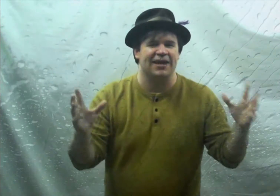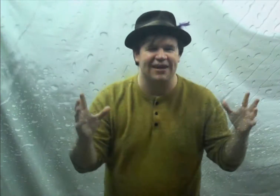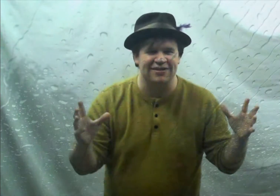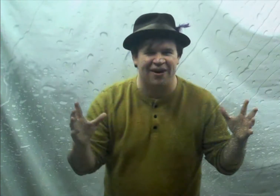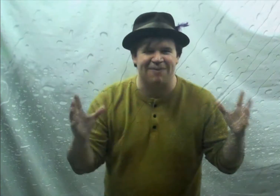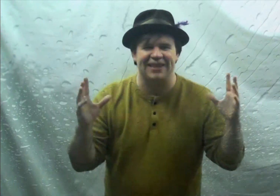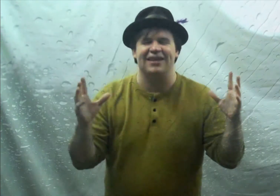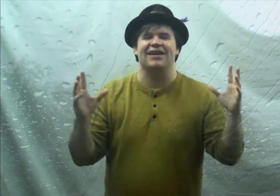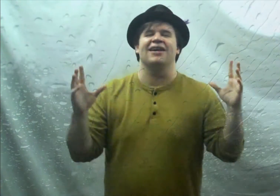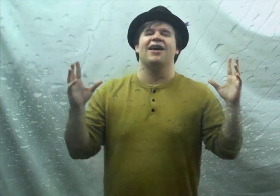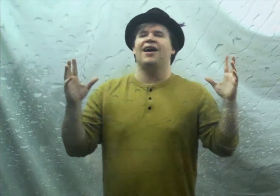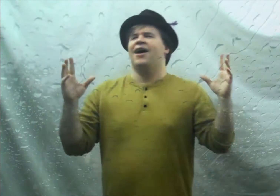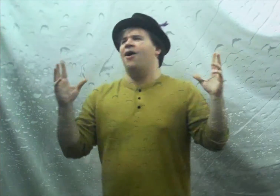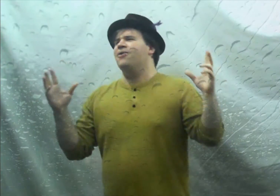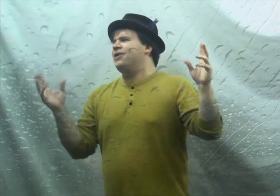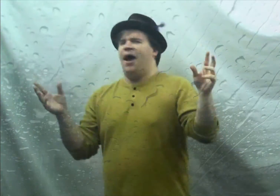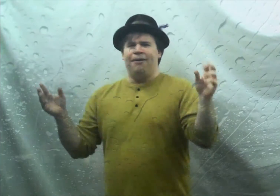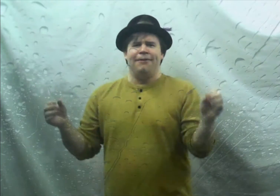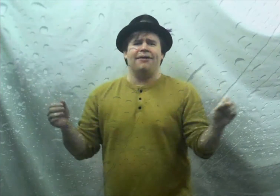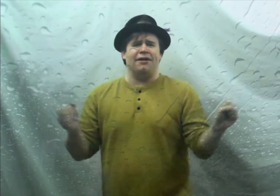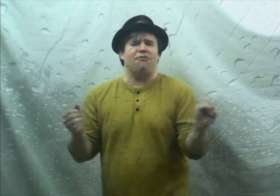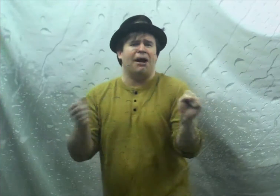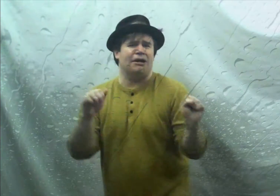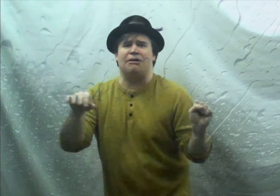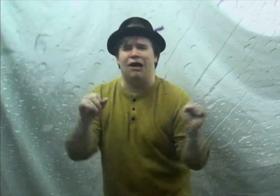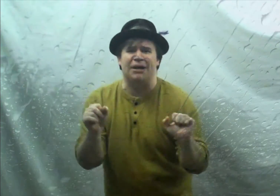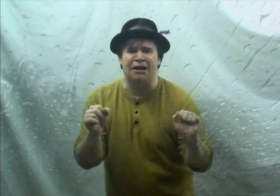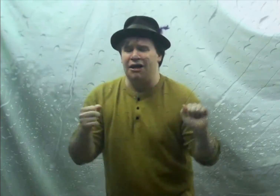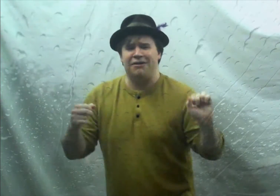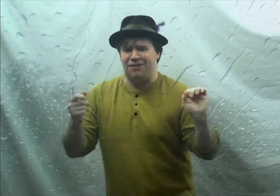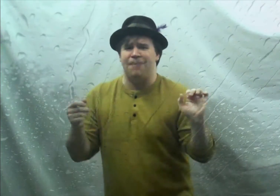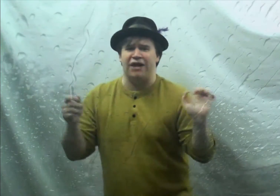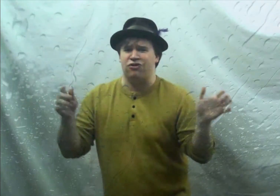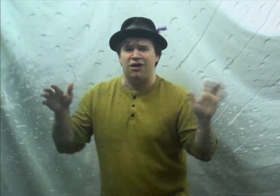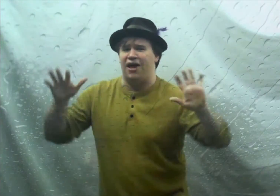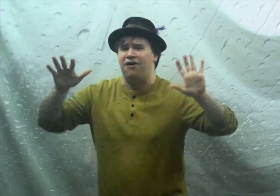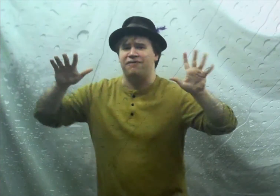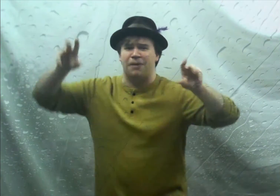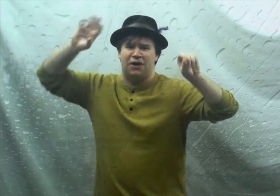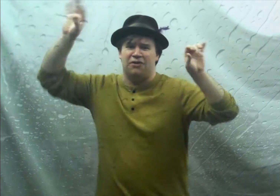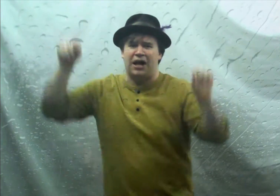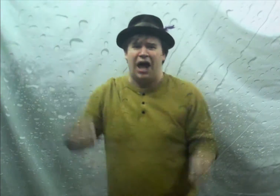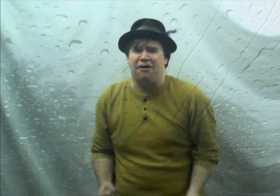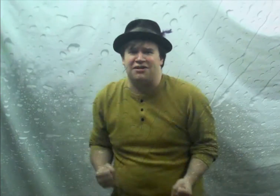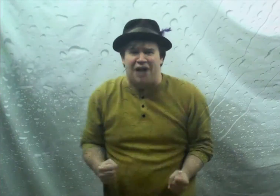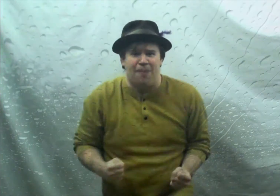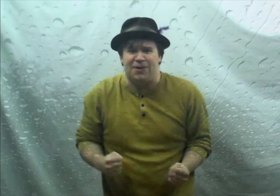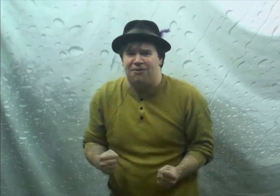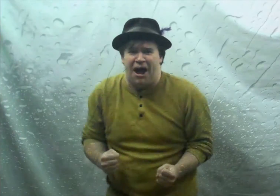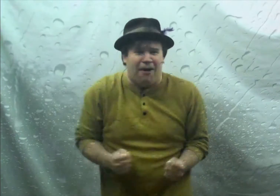kids are by thinking oh yeah that's right little Timmy there's some magical elves up there in the clouds stomping around